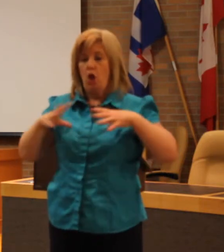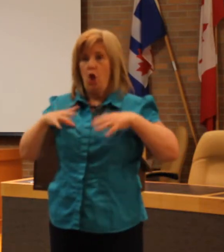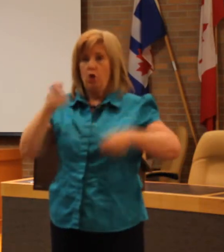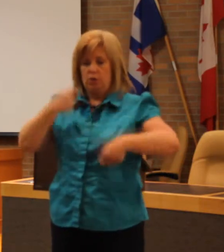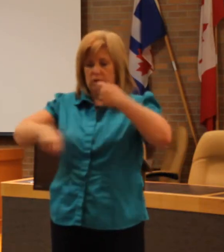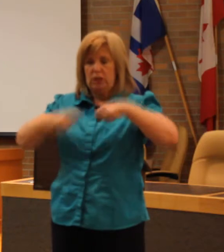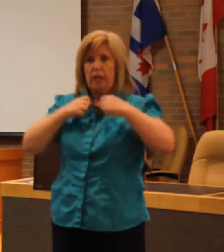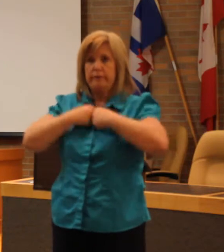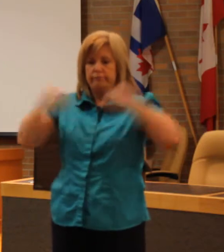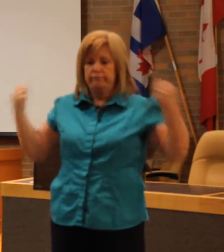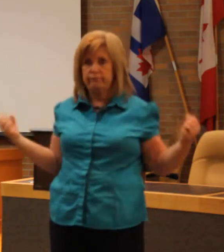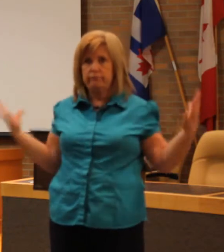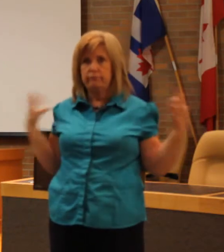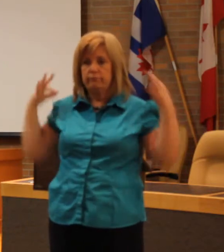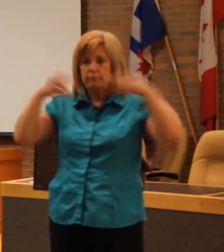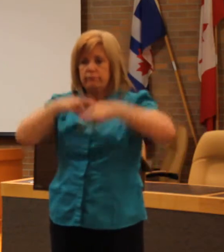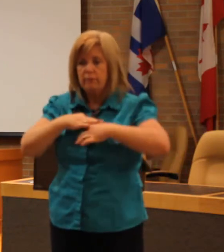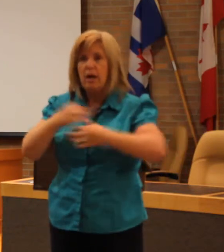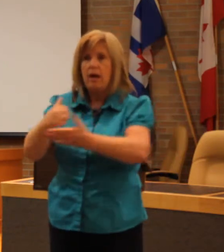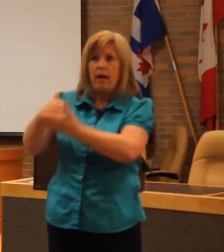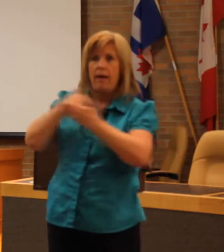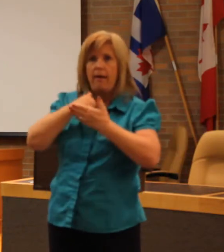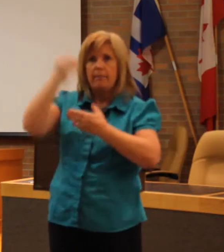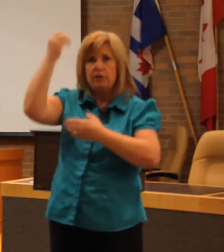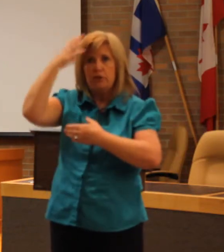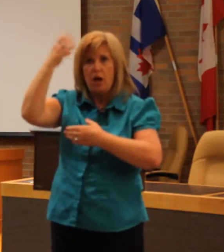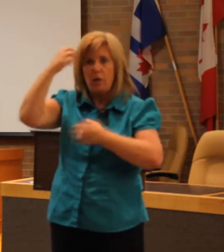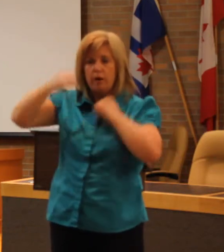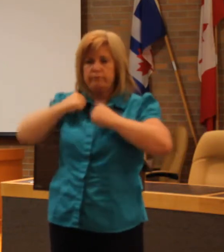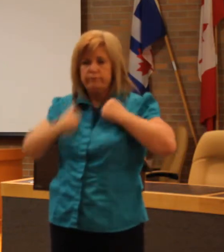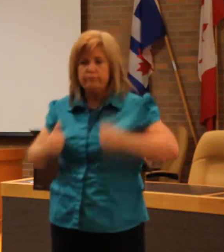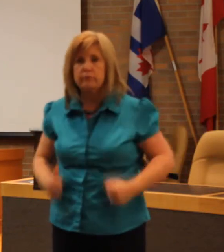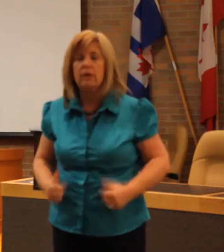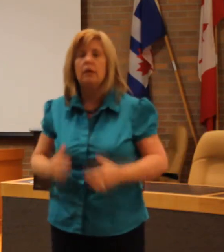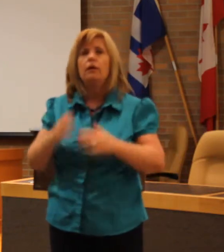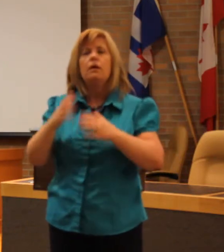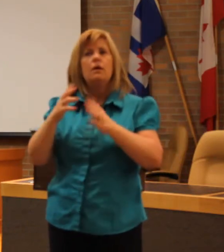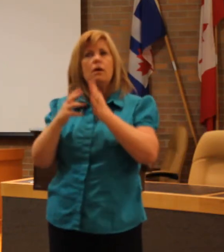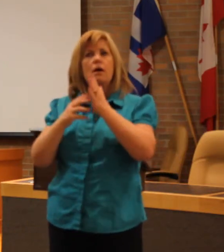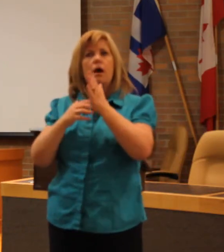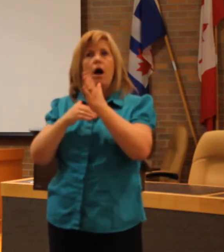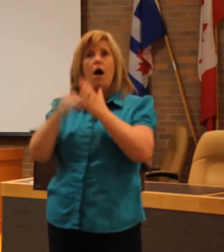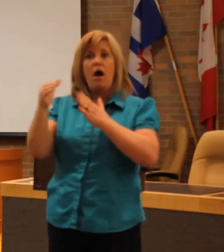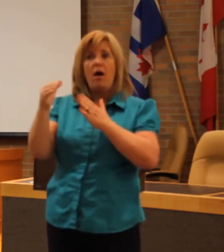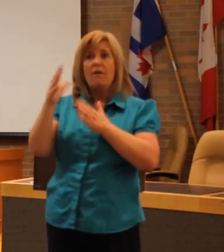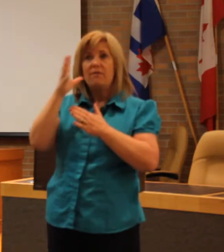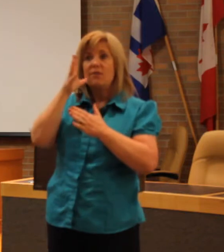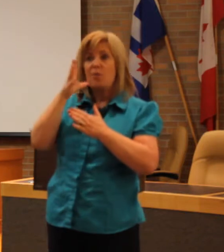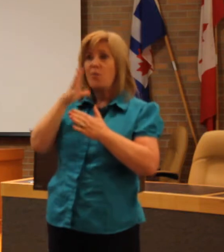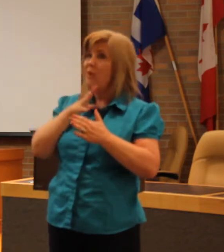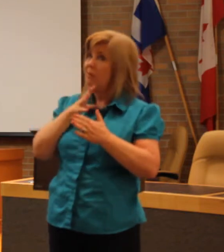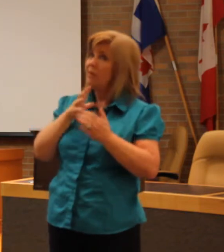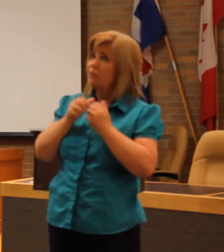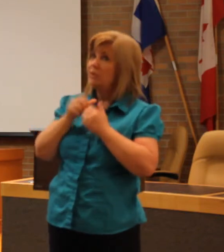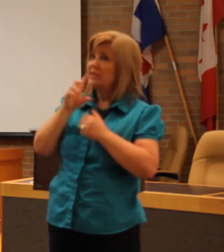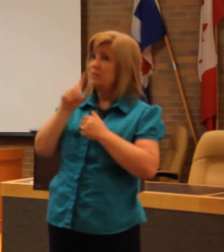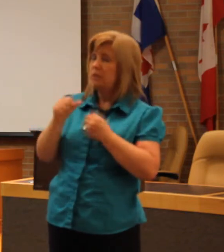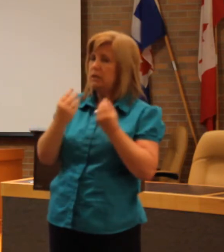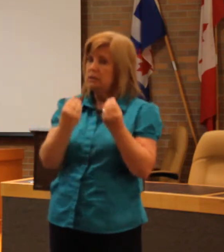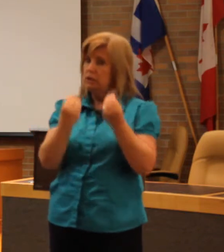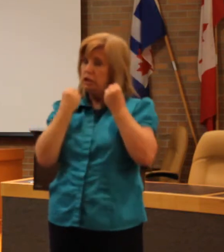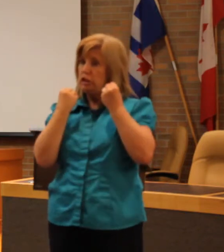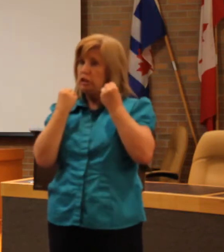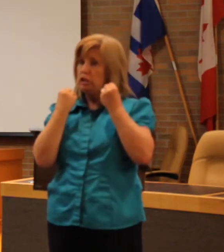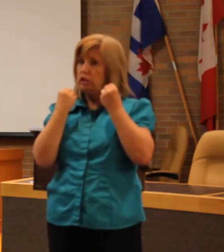with showering. And oftentimes we're taught to, women with disabilities in particular, are taught to